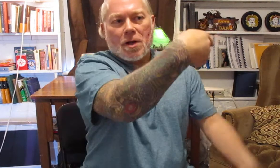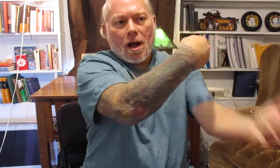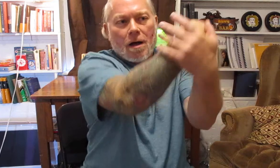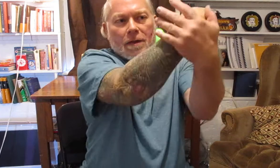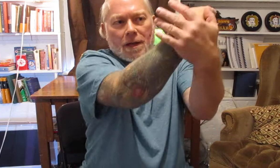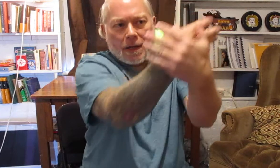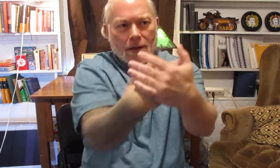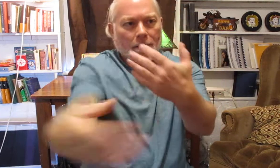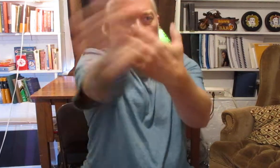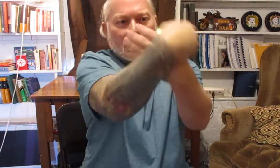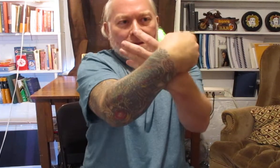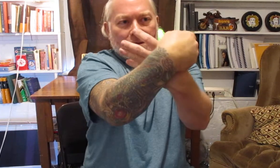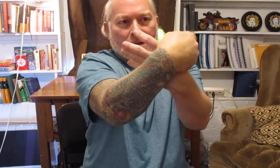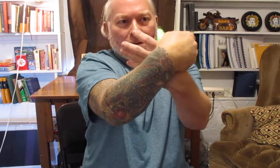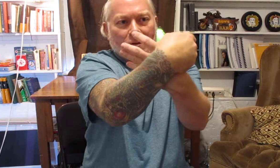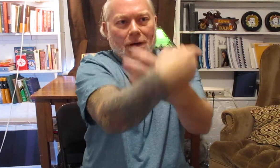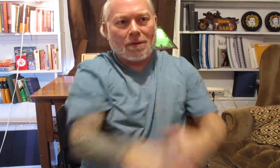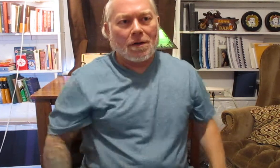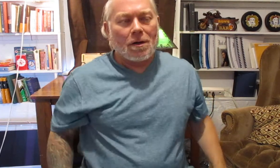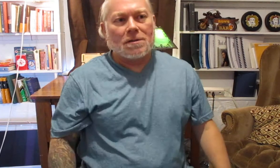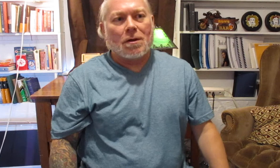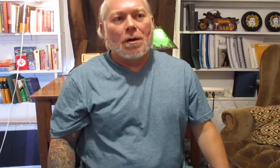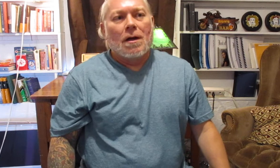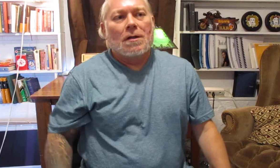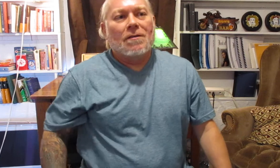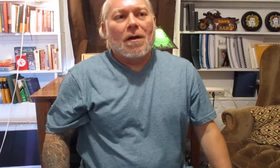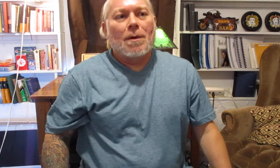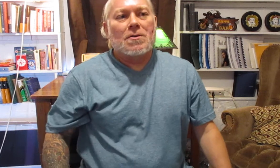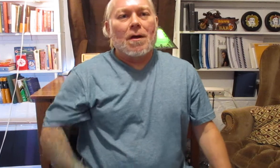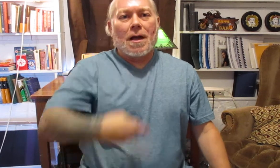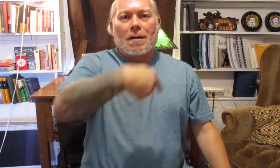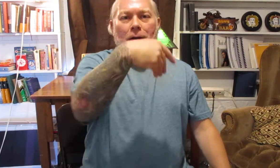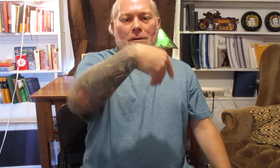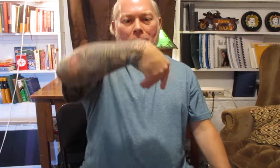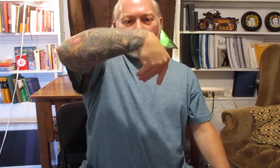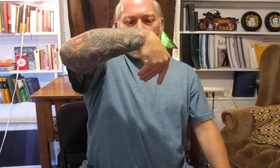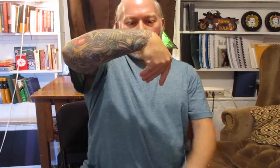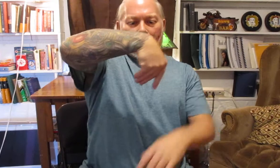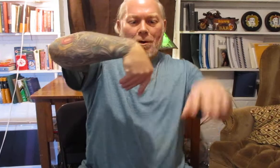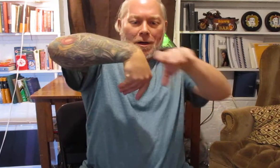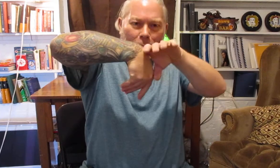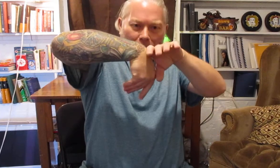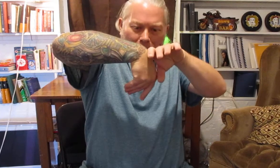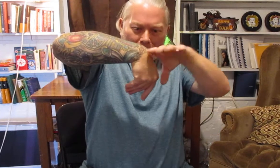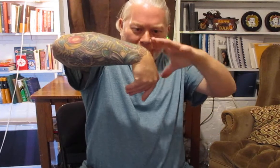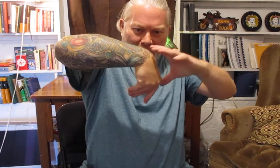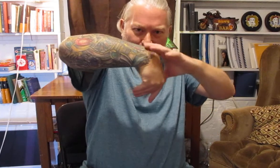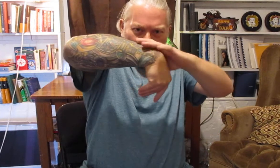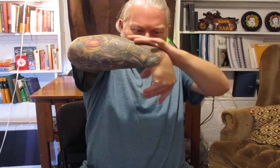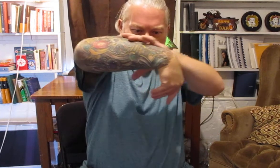jaw then it releases and comes around and hooks so it's very much like you know the the hook when a fish bites the